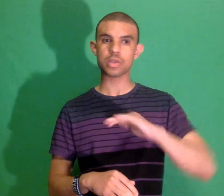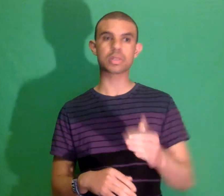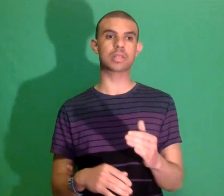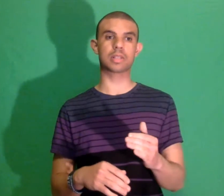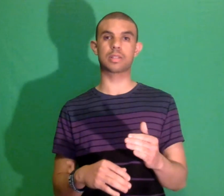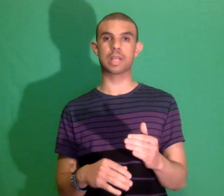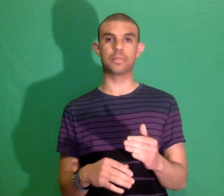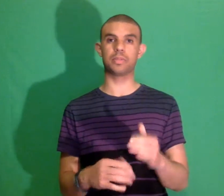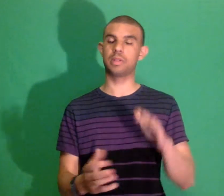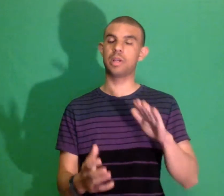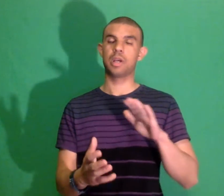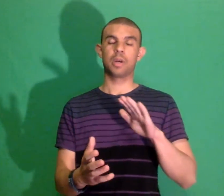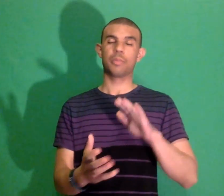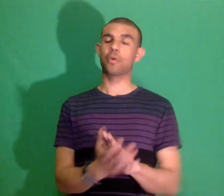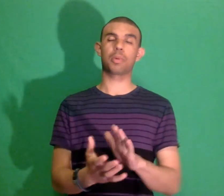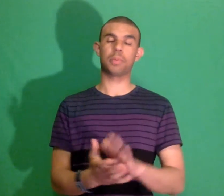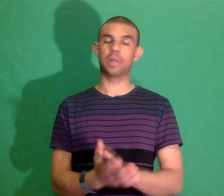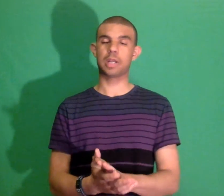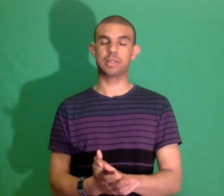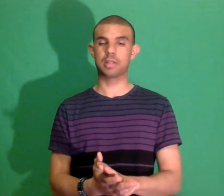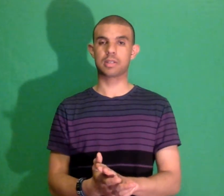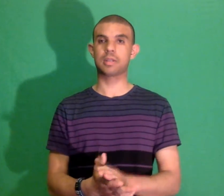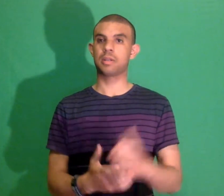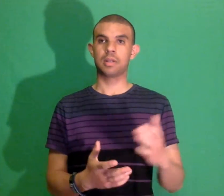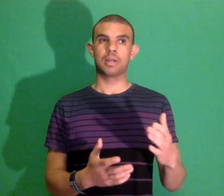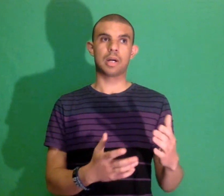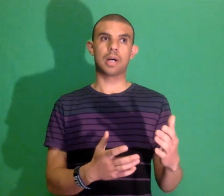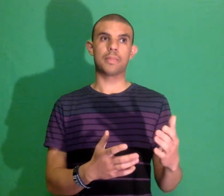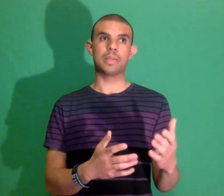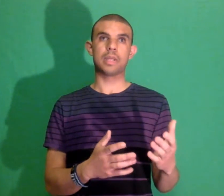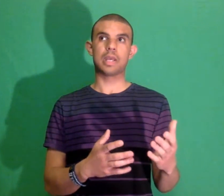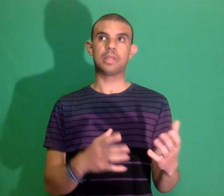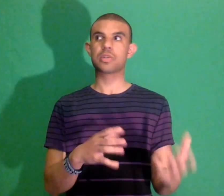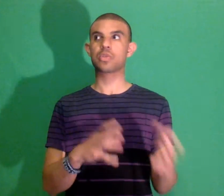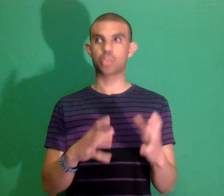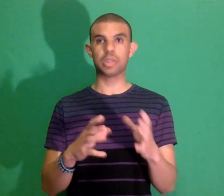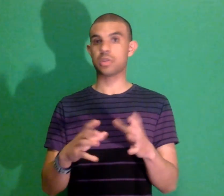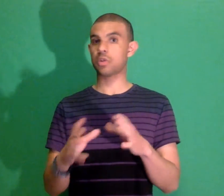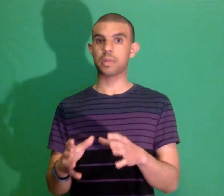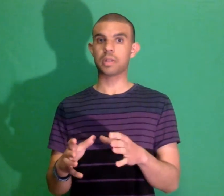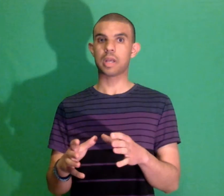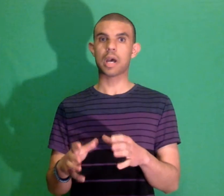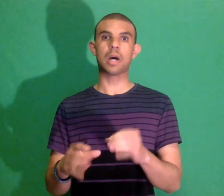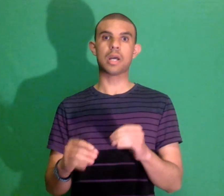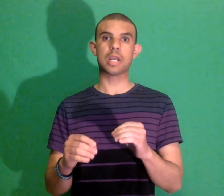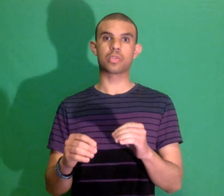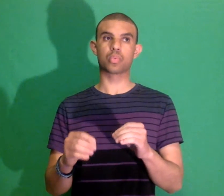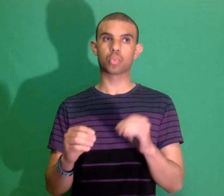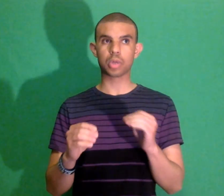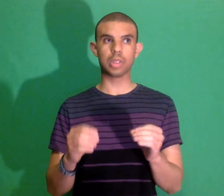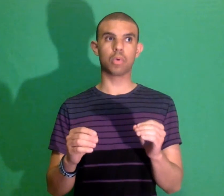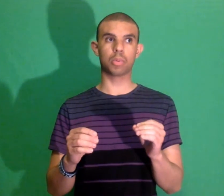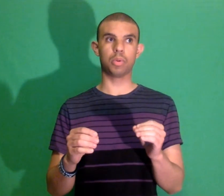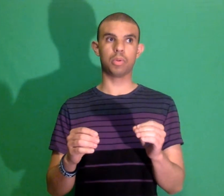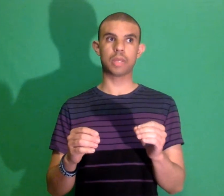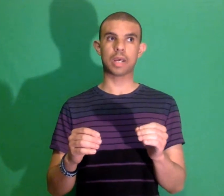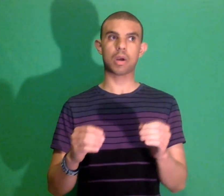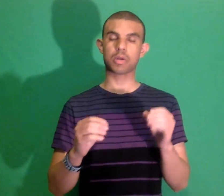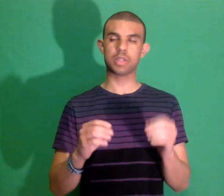those as examples before replying to this um this is really stupid uh it's really horrible that RTU